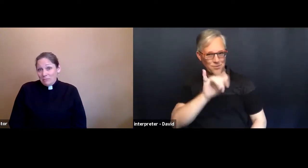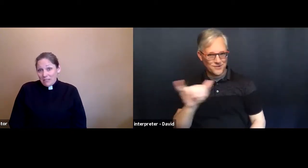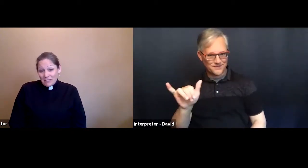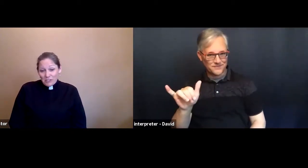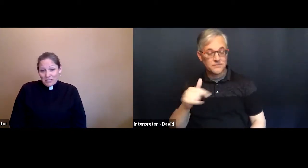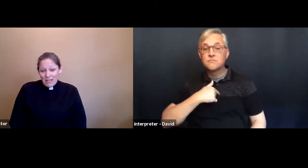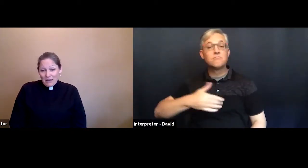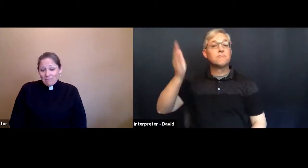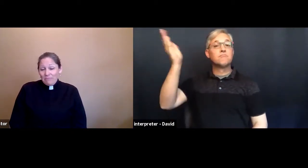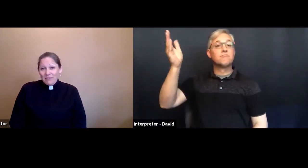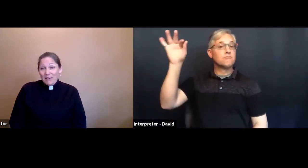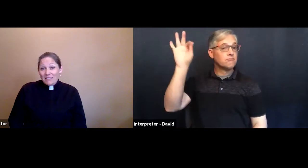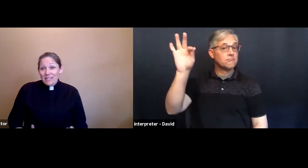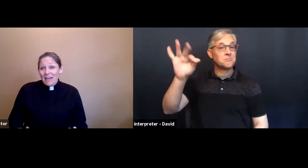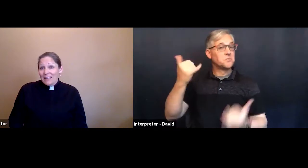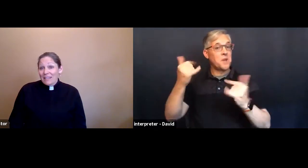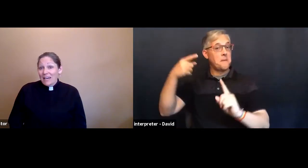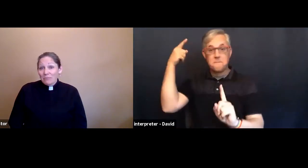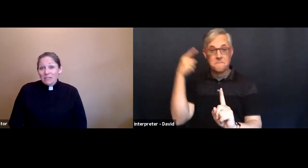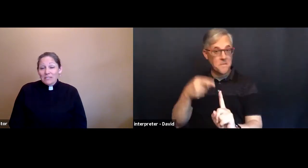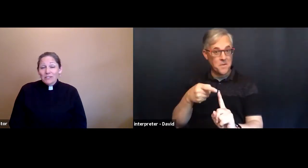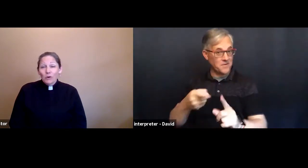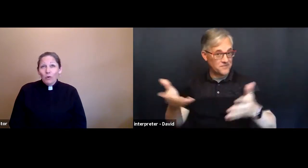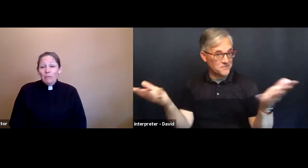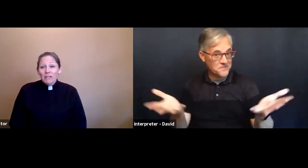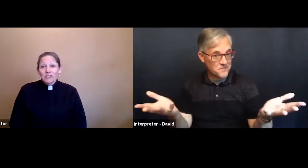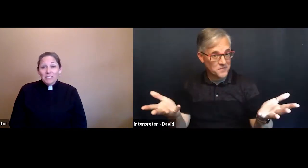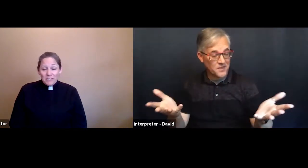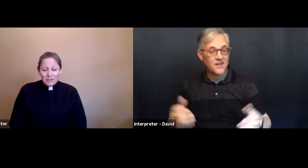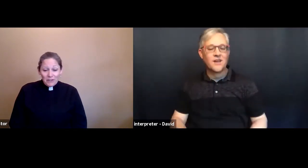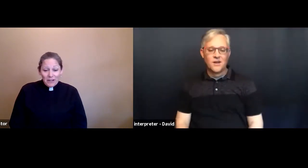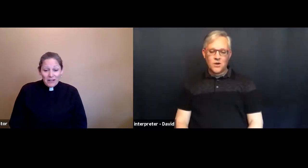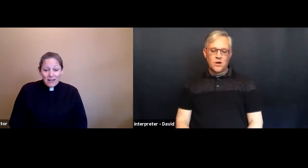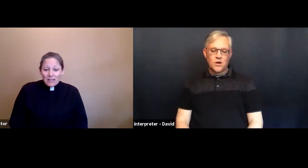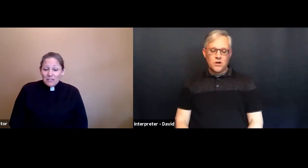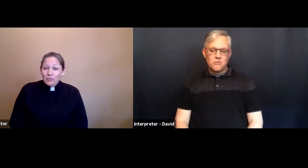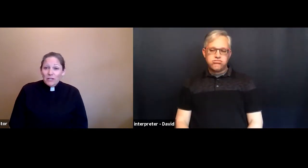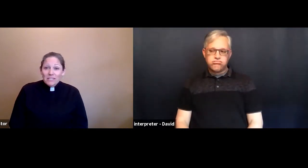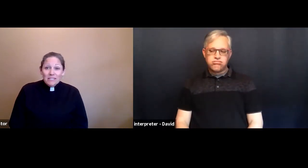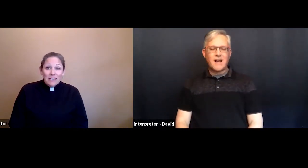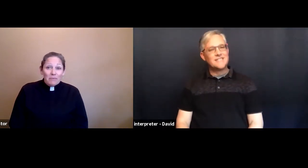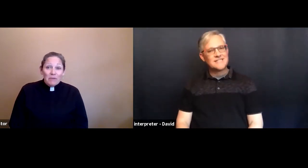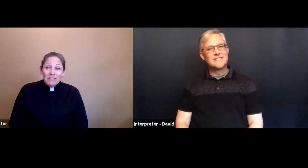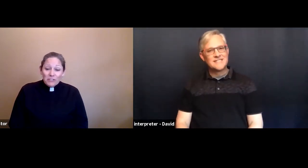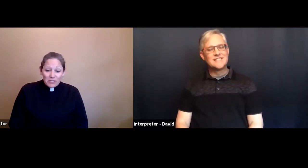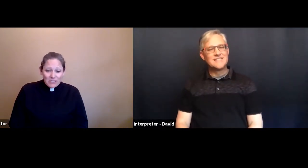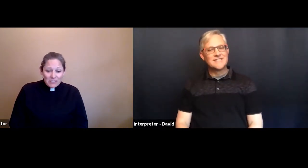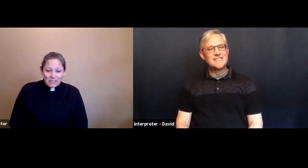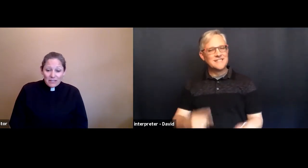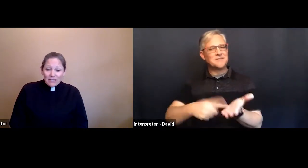message today is that it can be so much easier to trust messages that